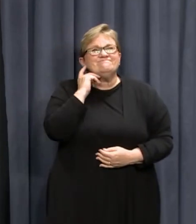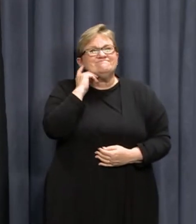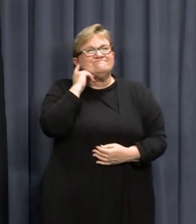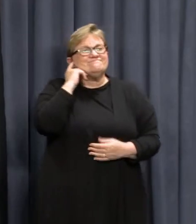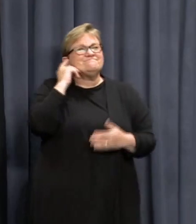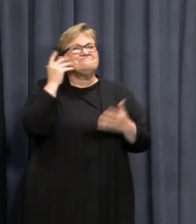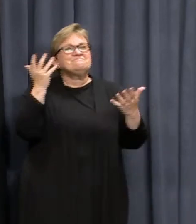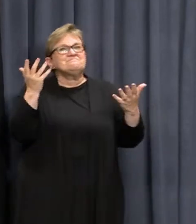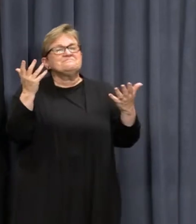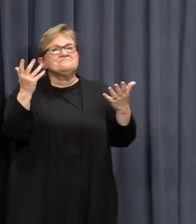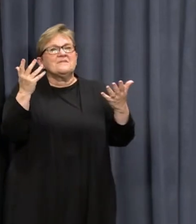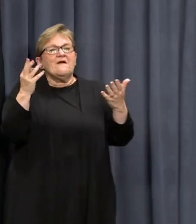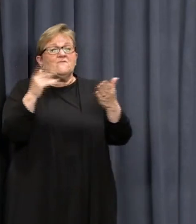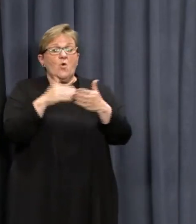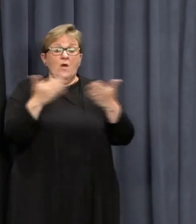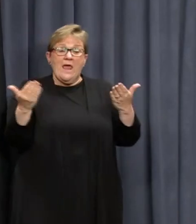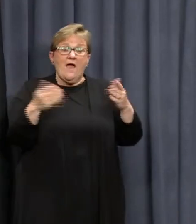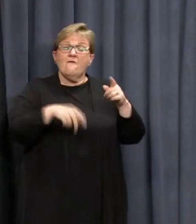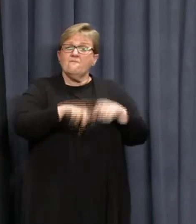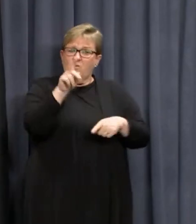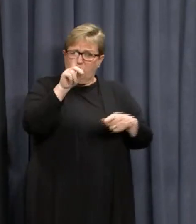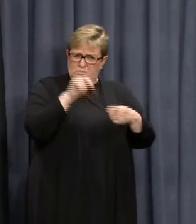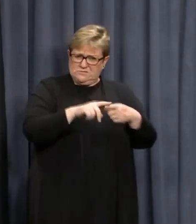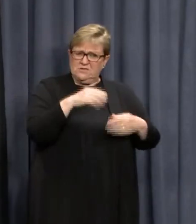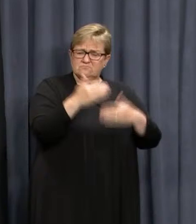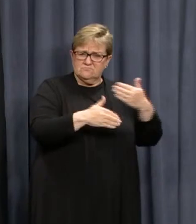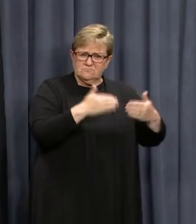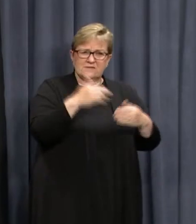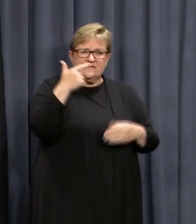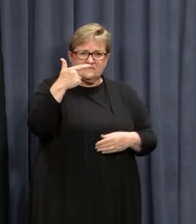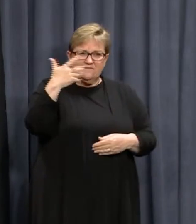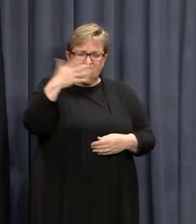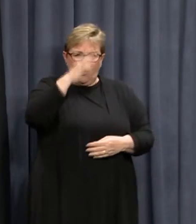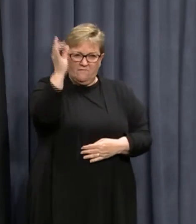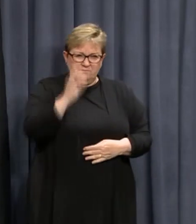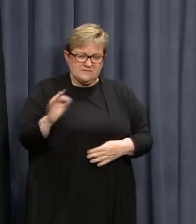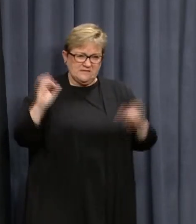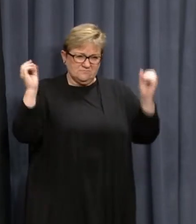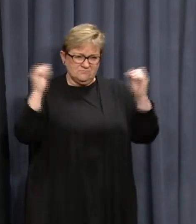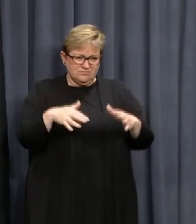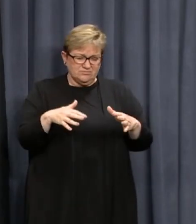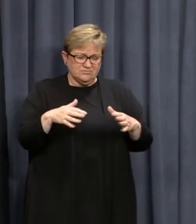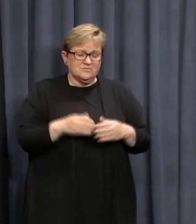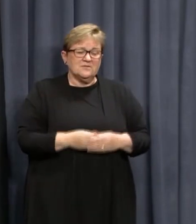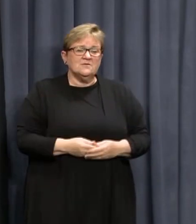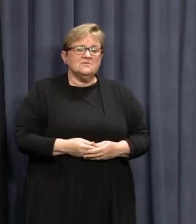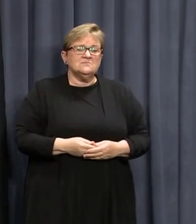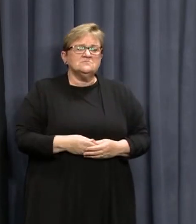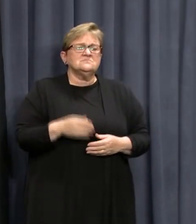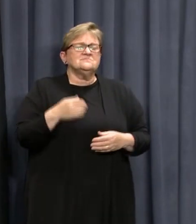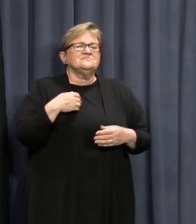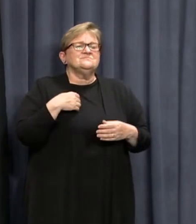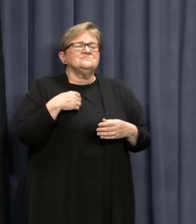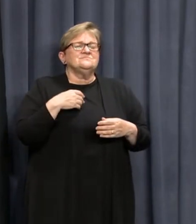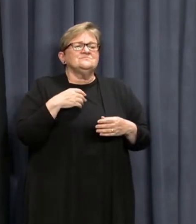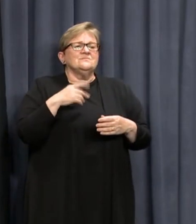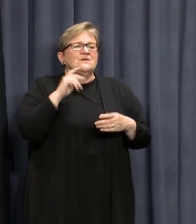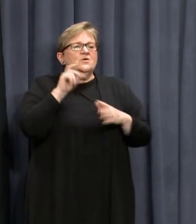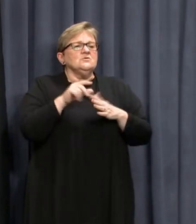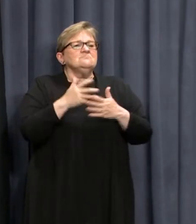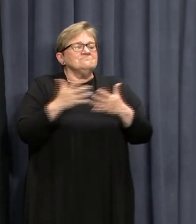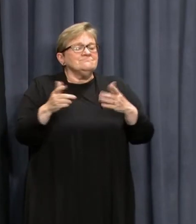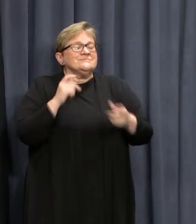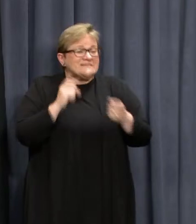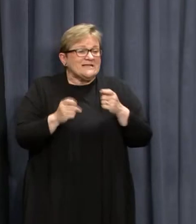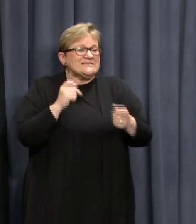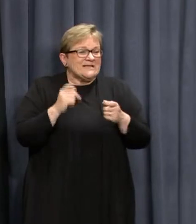time, at this point in time, football is going ahead with 75% crowd. Obviously, we're doing a huge